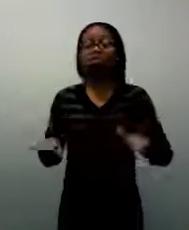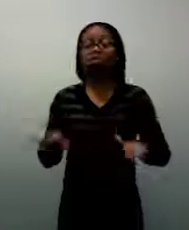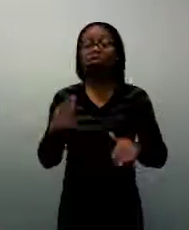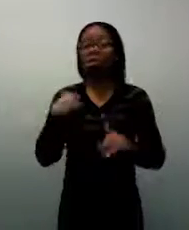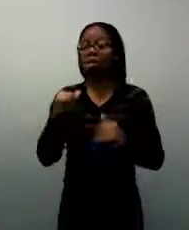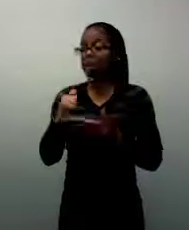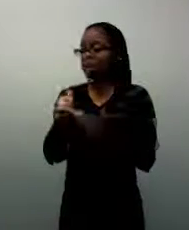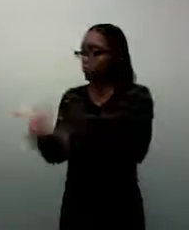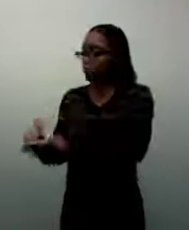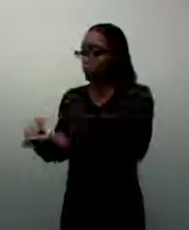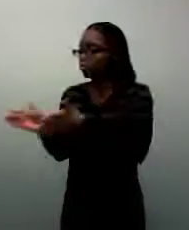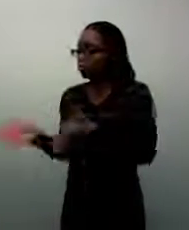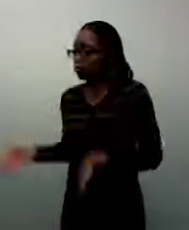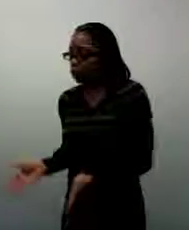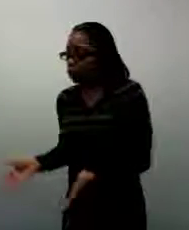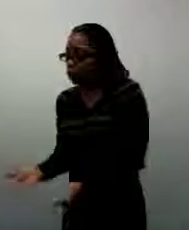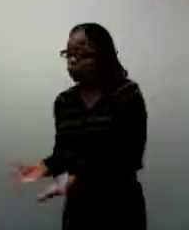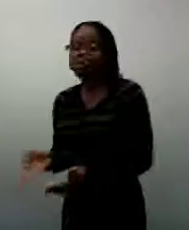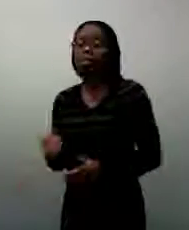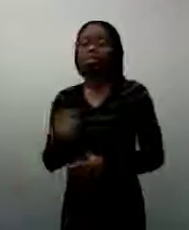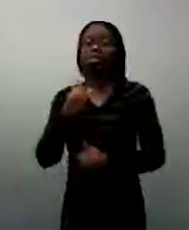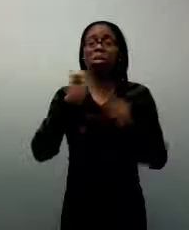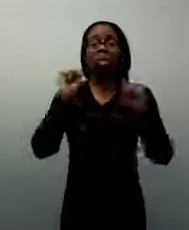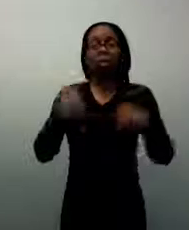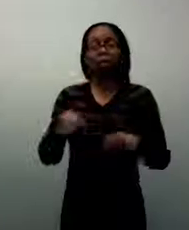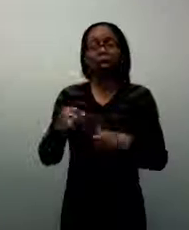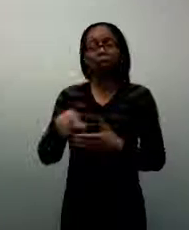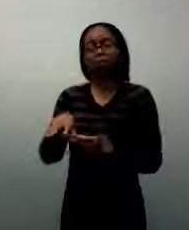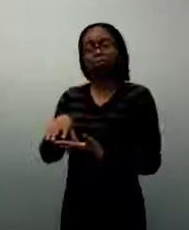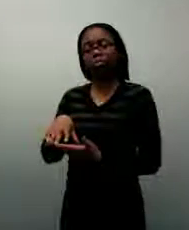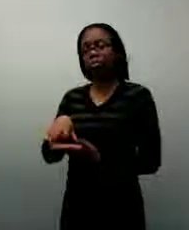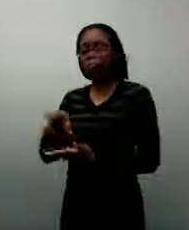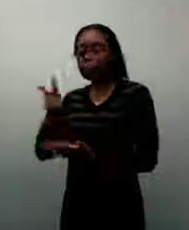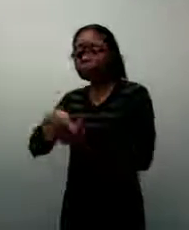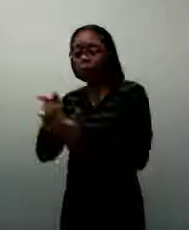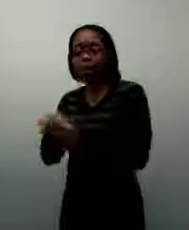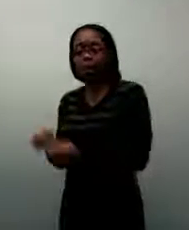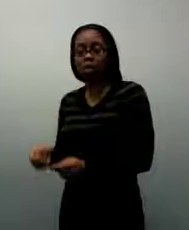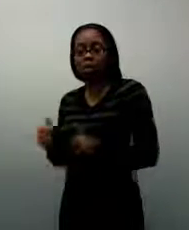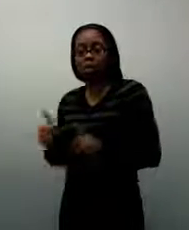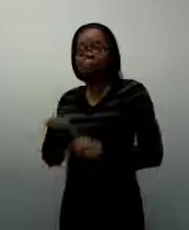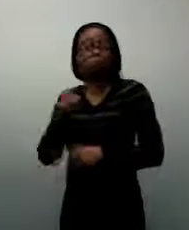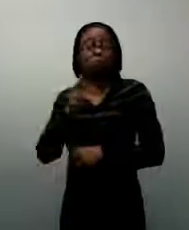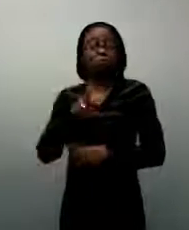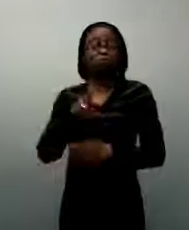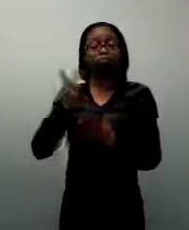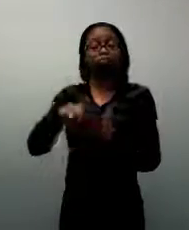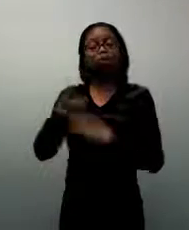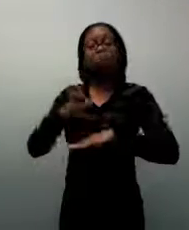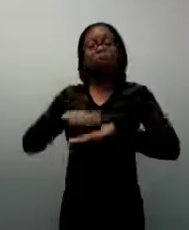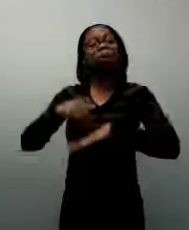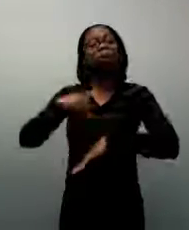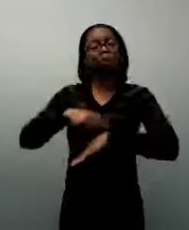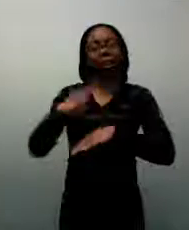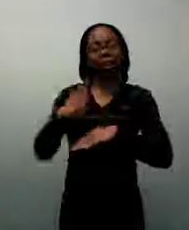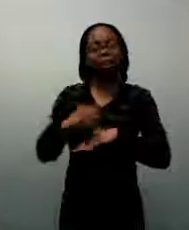them to be able to read quickly or be able to read on time for them.